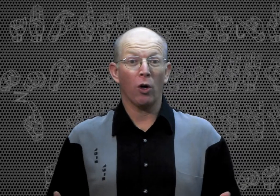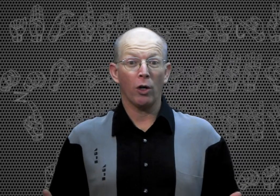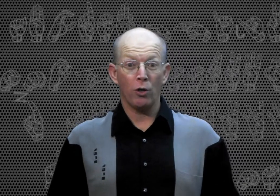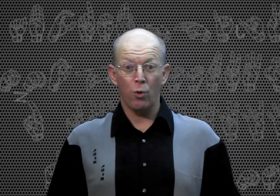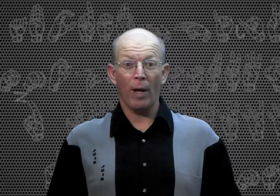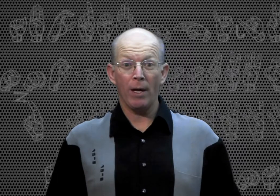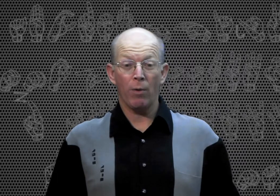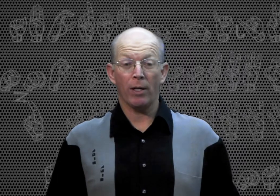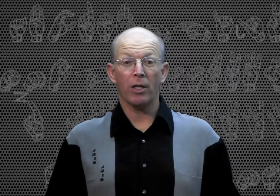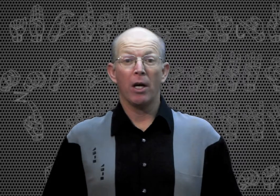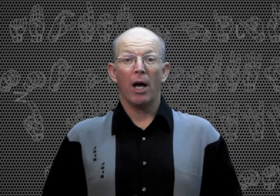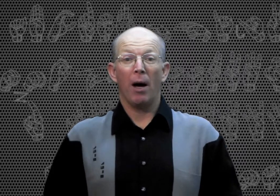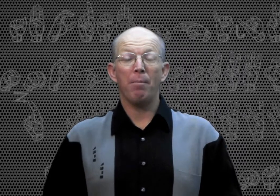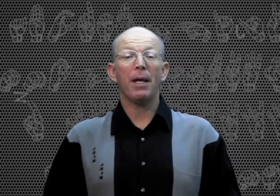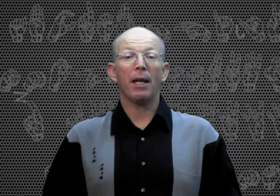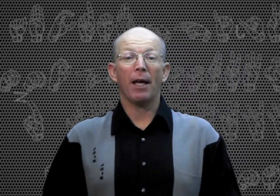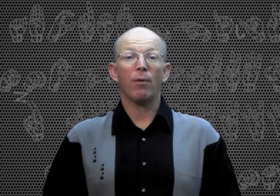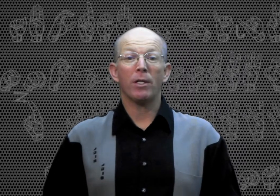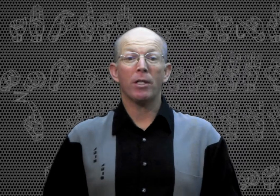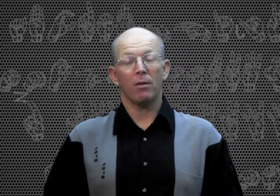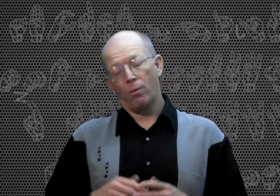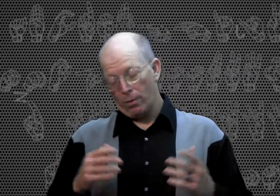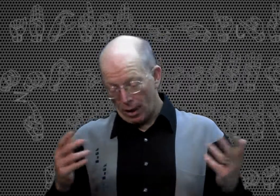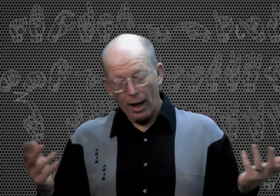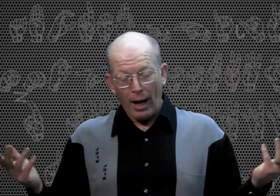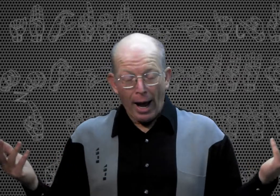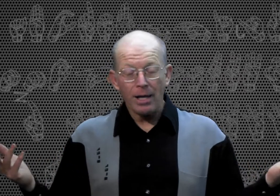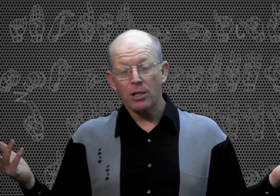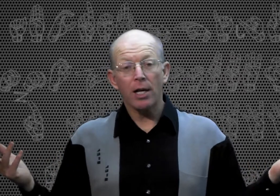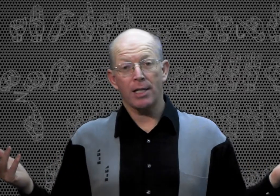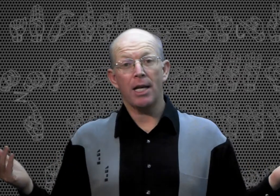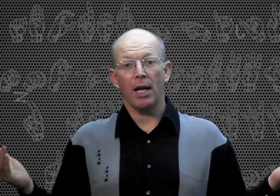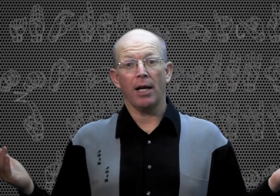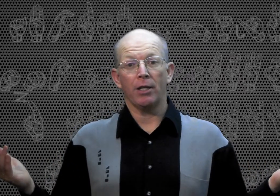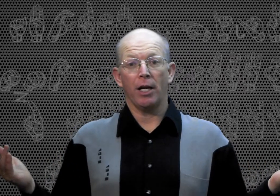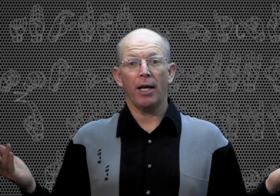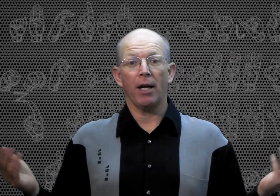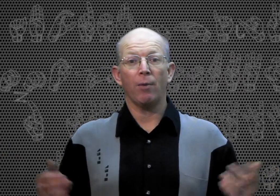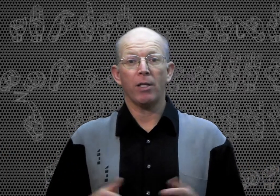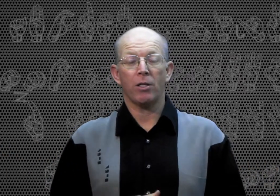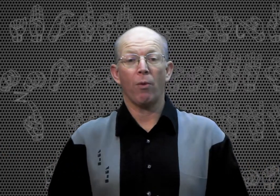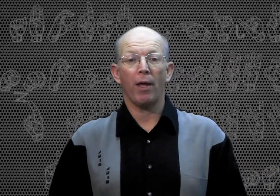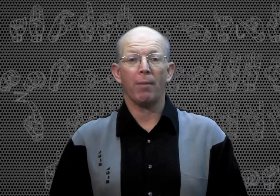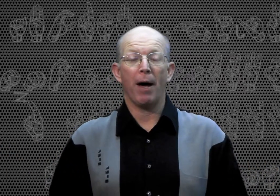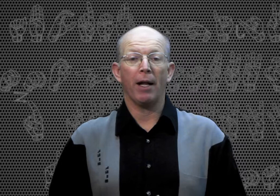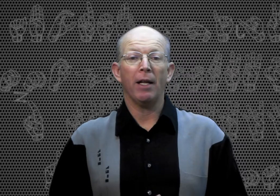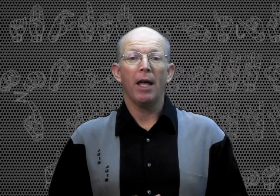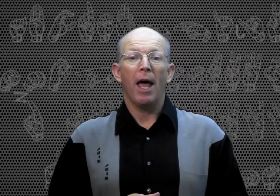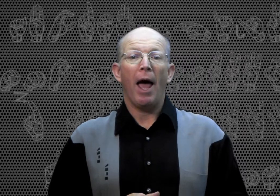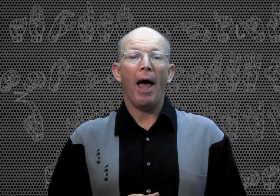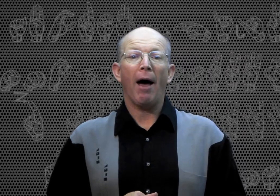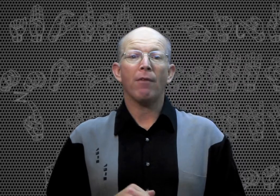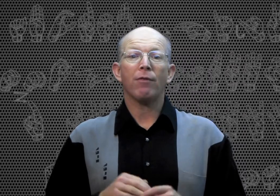learn a new language. Many languages, as does English, again, we just don't think about it, have